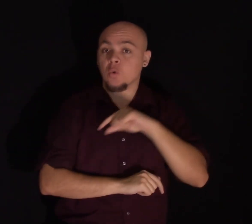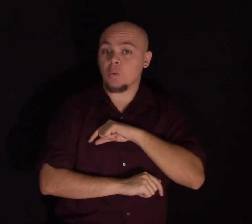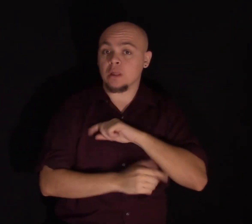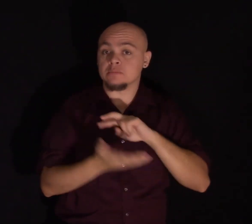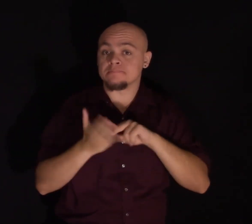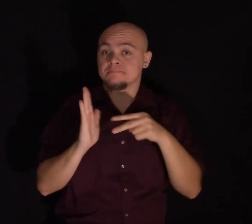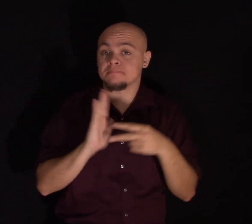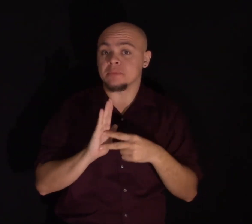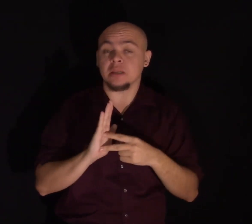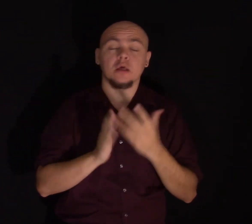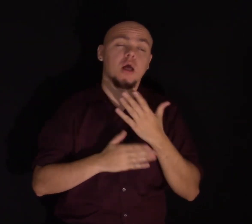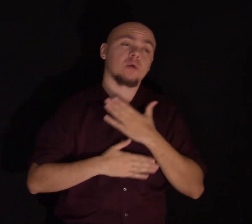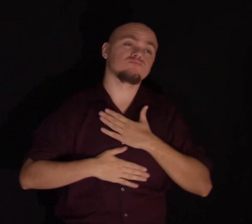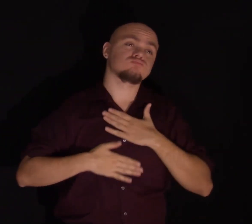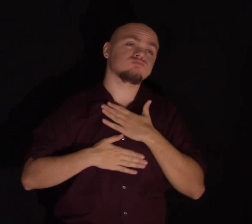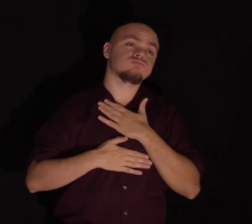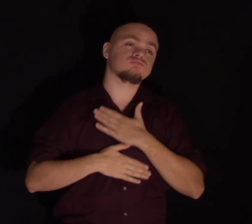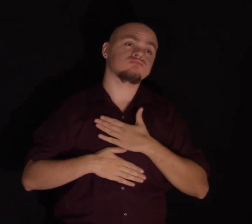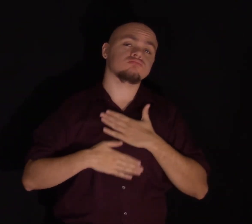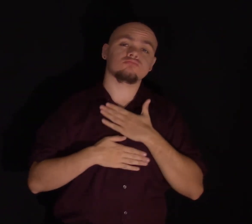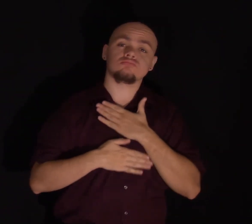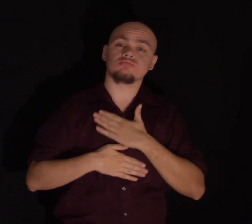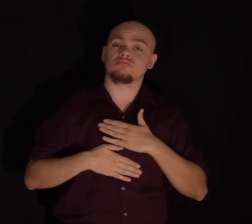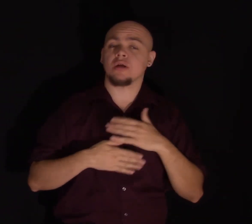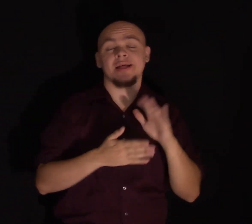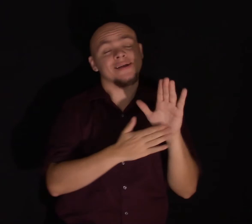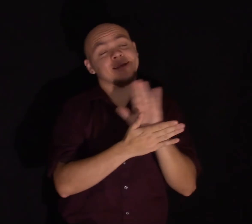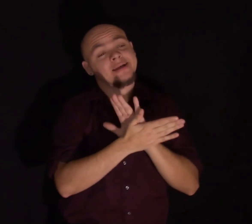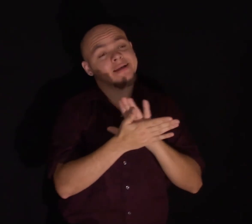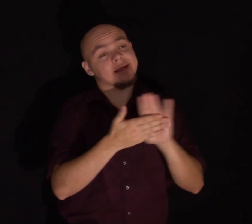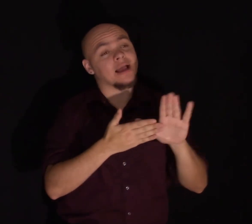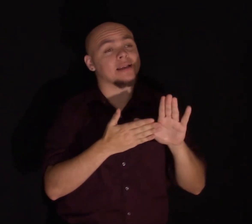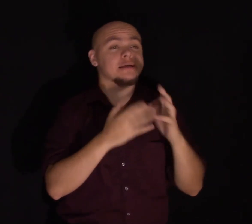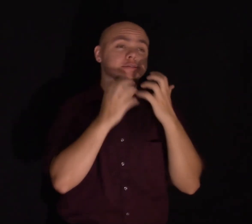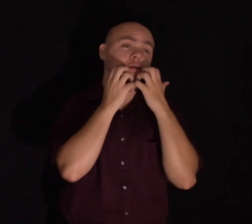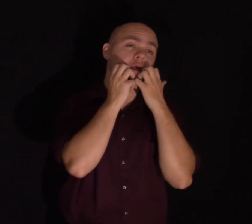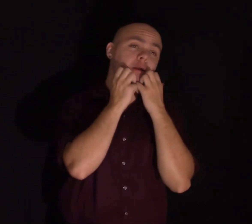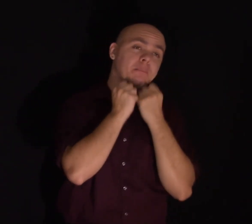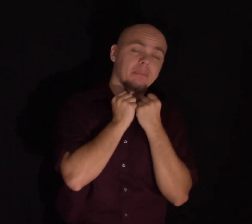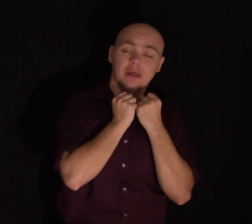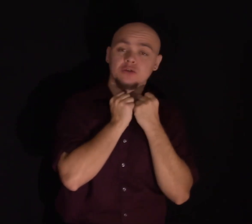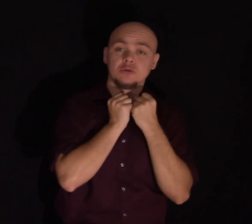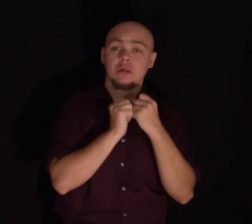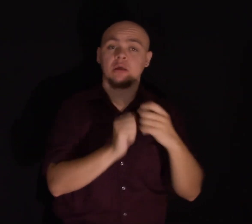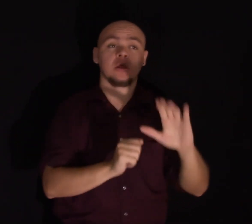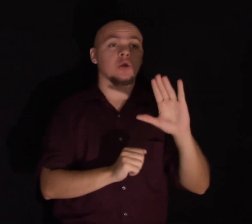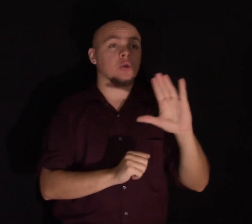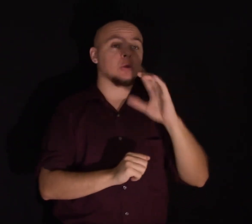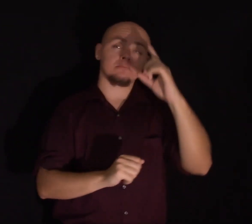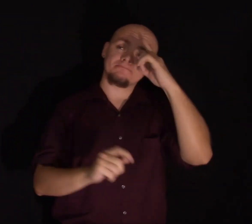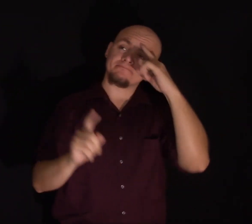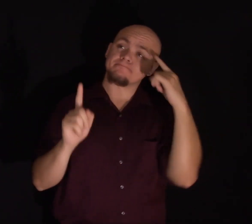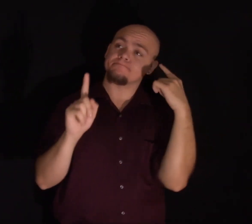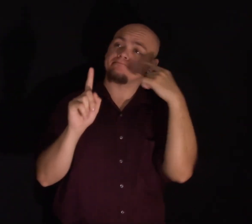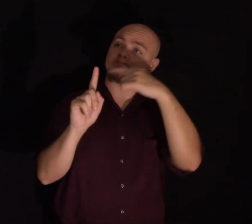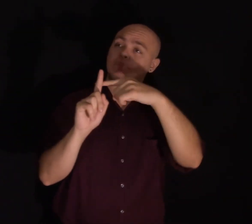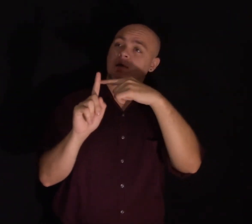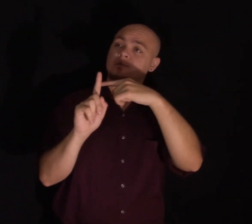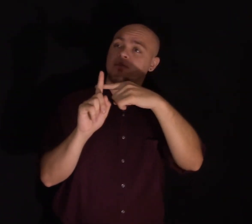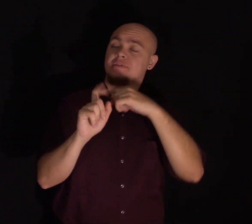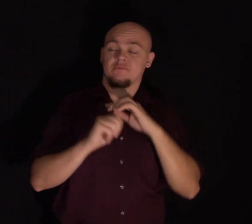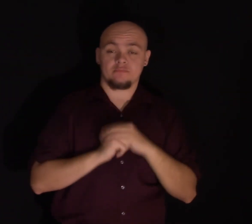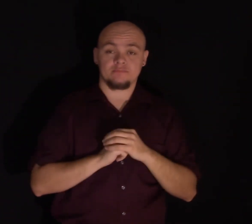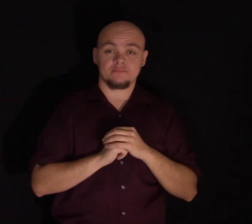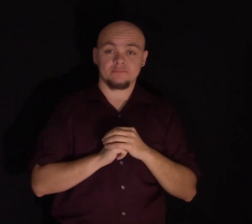appreciation, like kindness, like compassion, having a positive outlook. And again, the